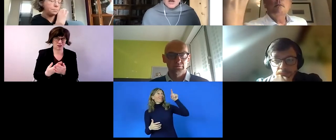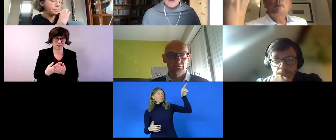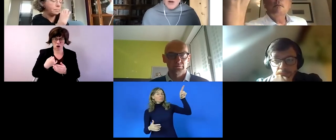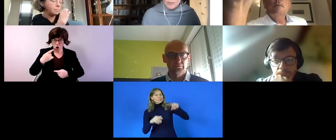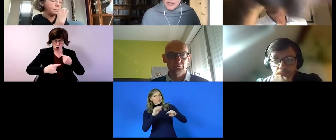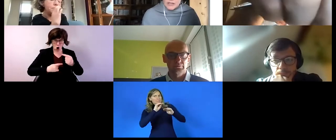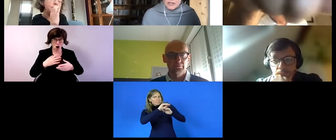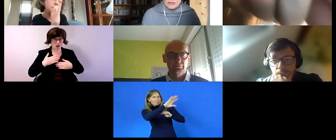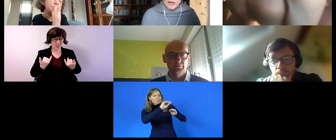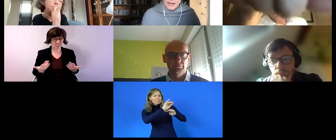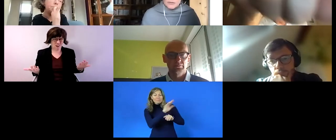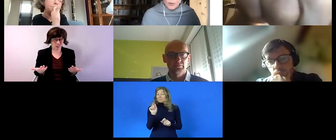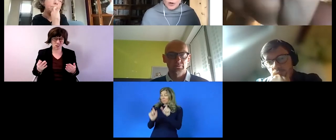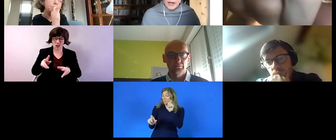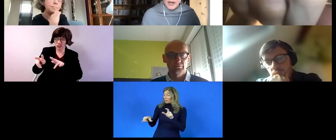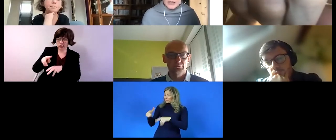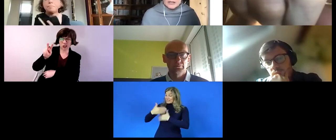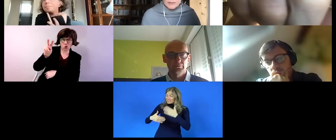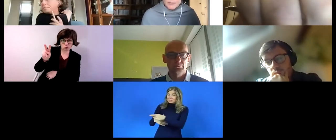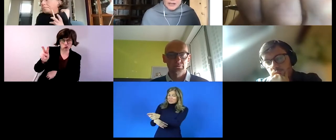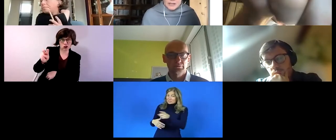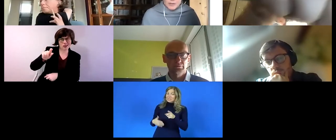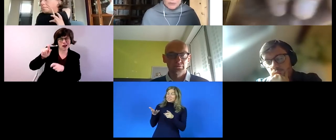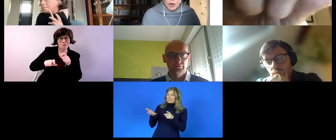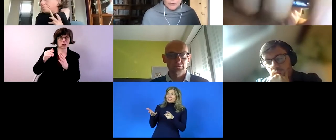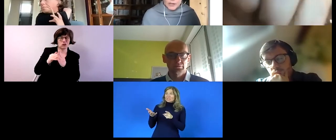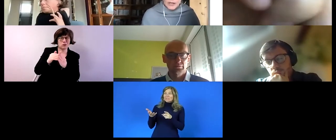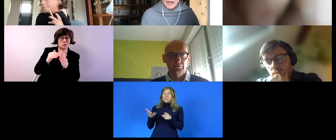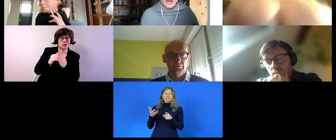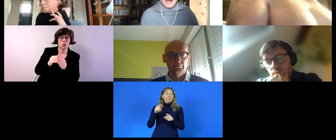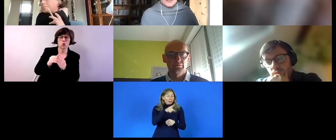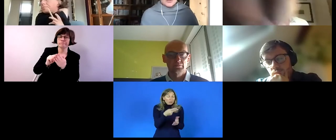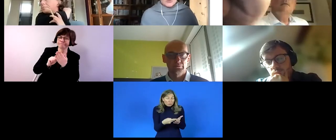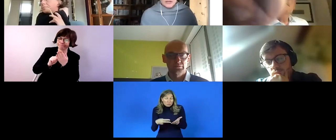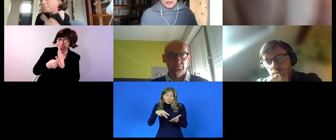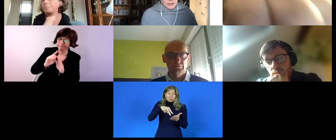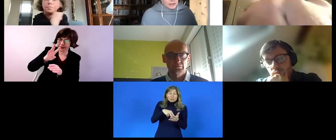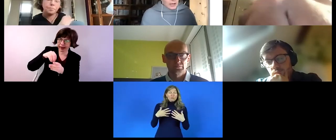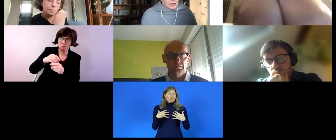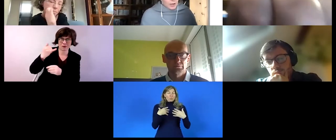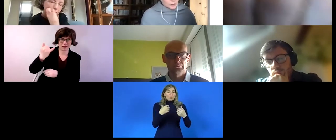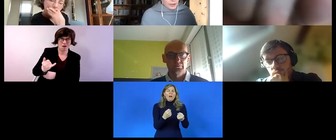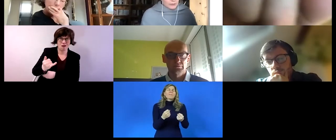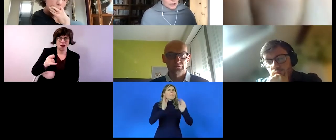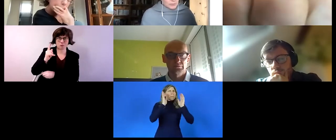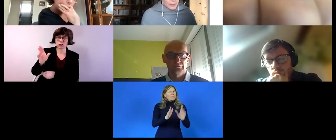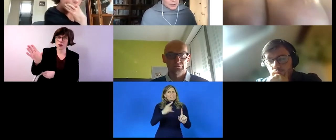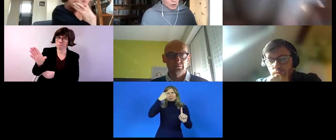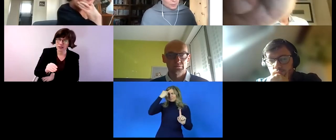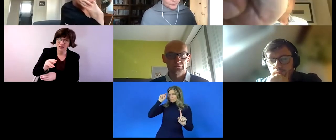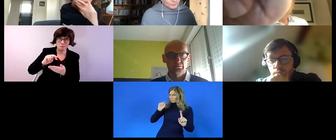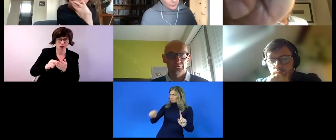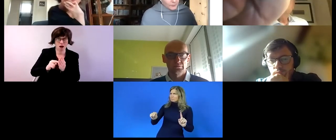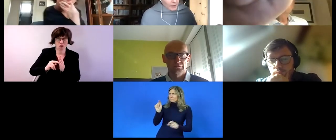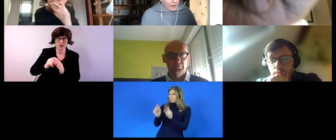represented and planned for uh in the pandemic recovery uh so that that that lost ground can be made